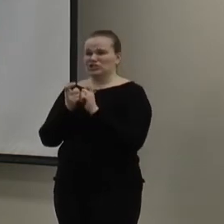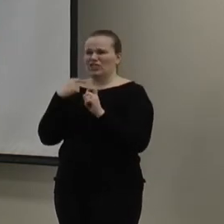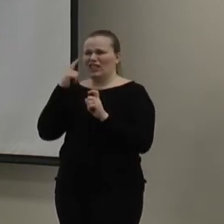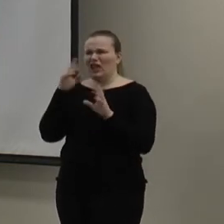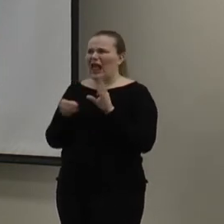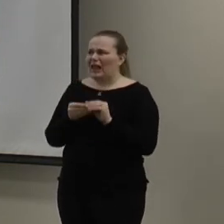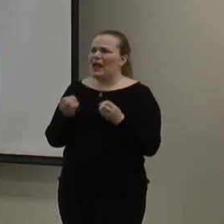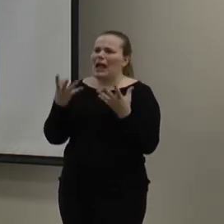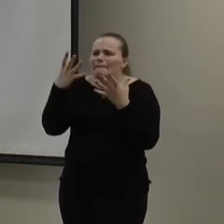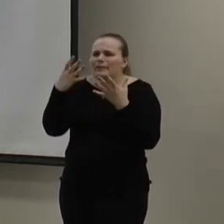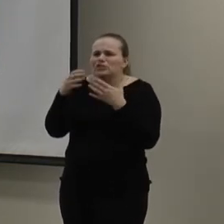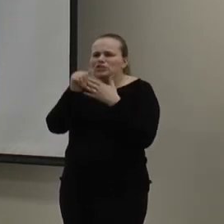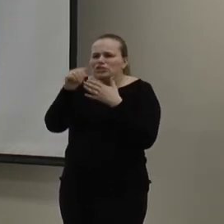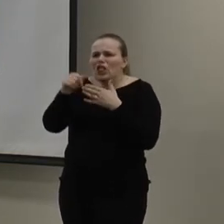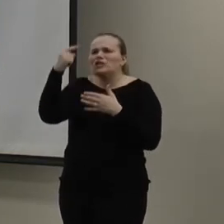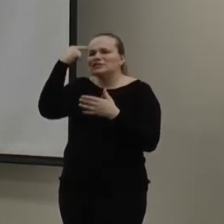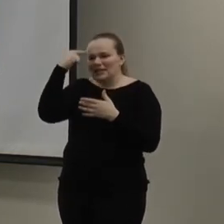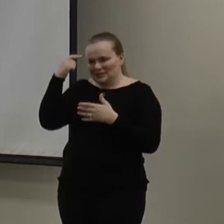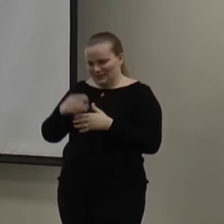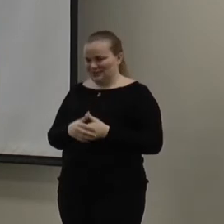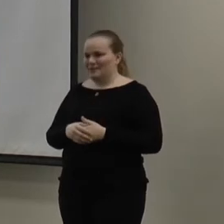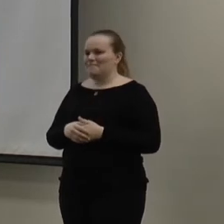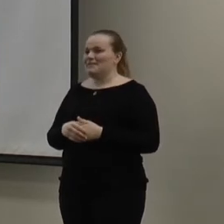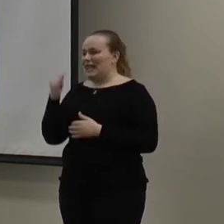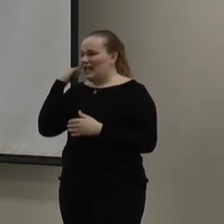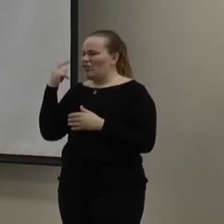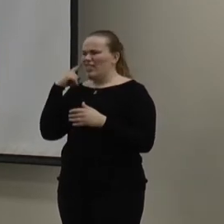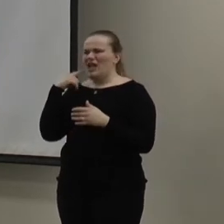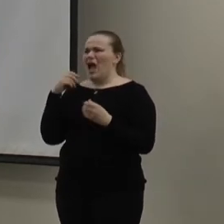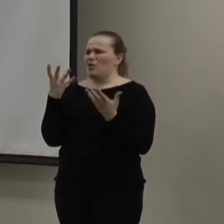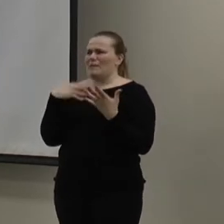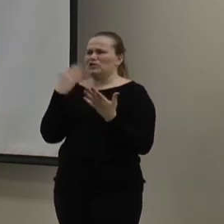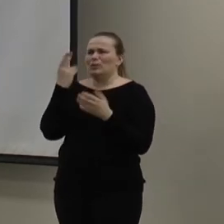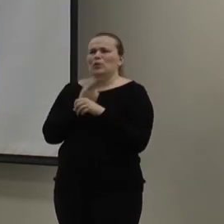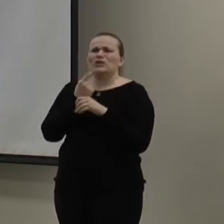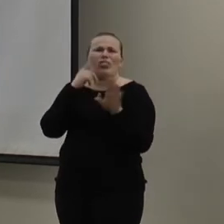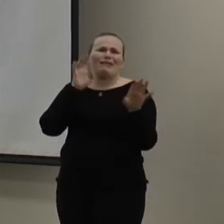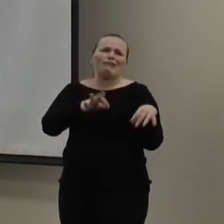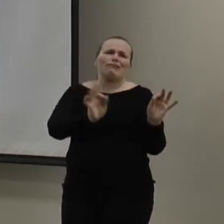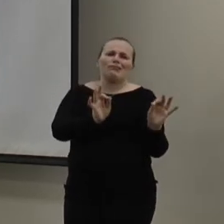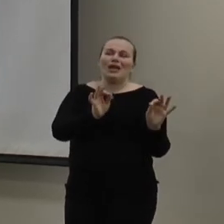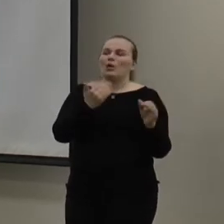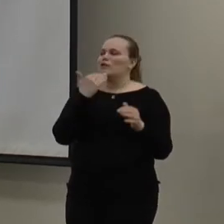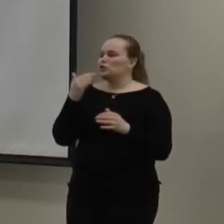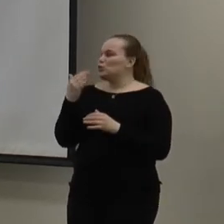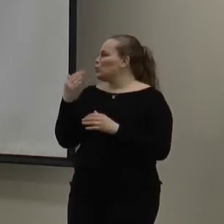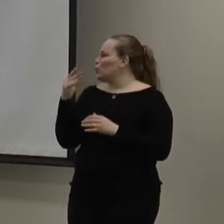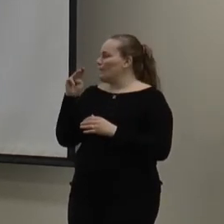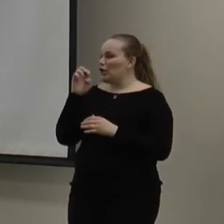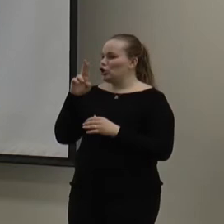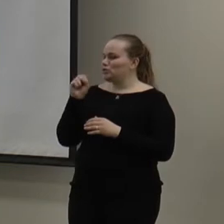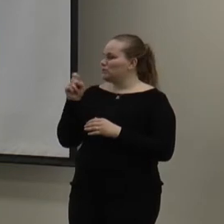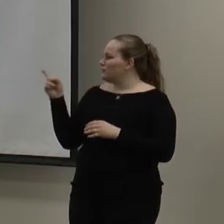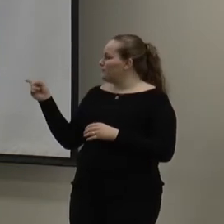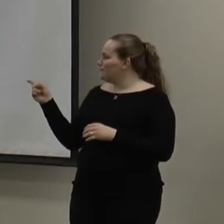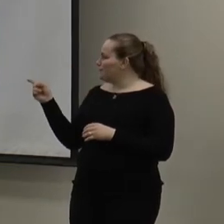everyone because, you know, if you don't track it and measure it, you don't really know how much you're using. So, we have these cool kilowatt meters. And,